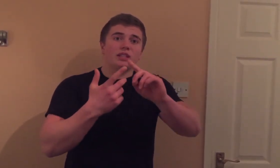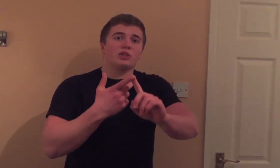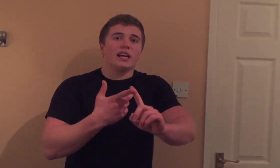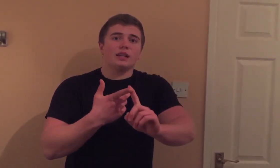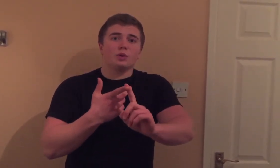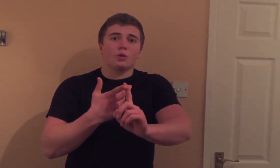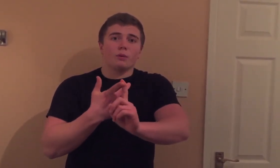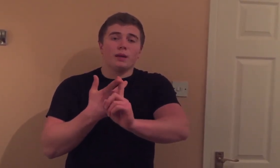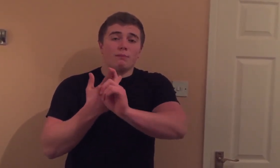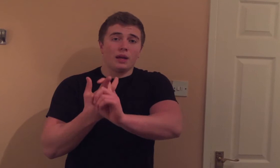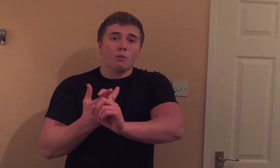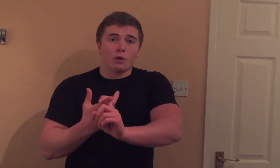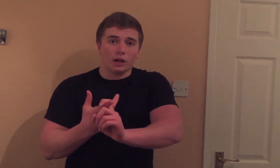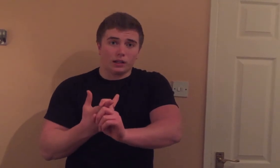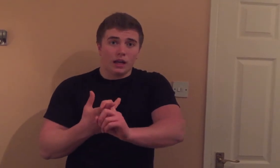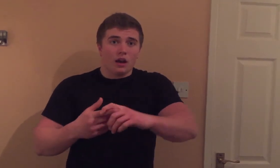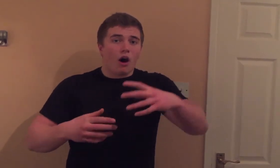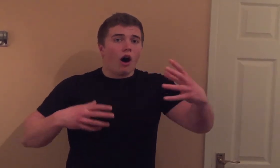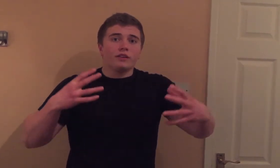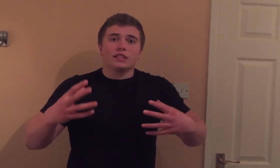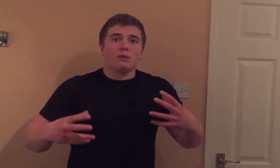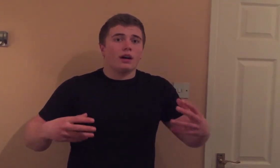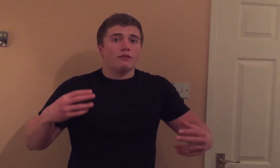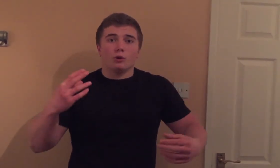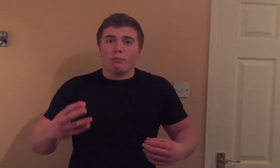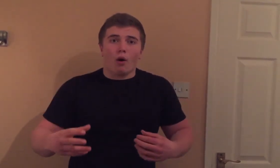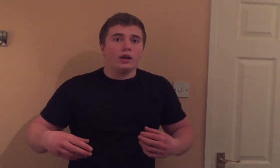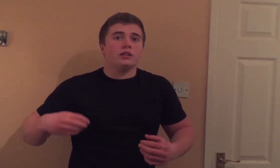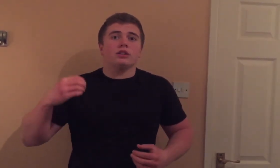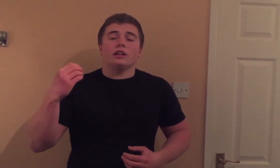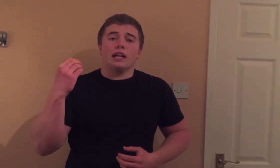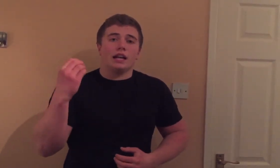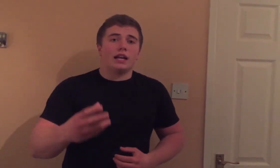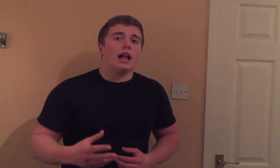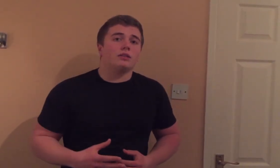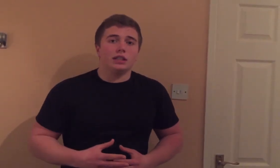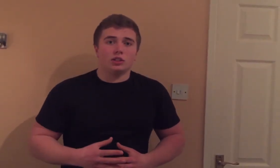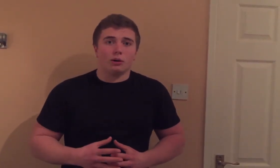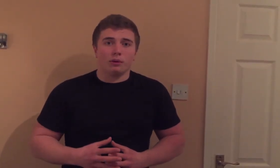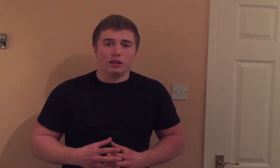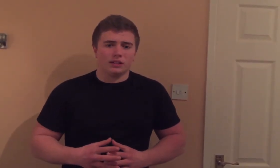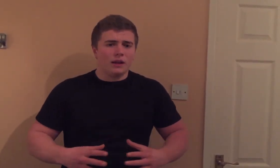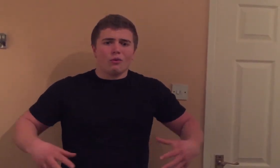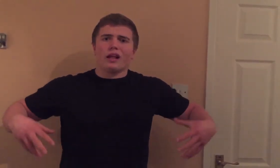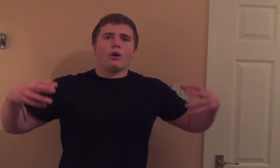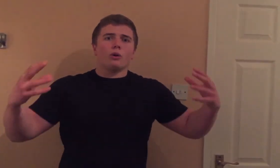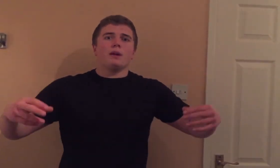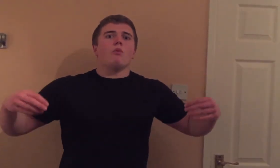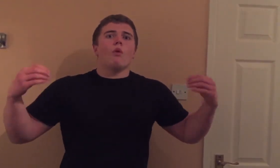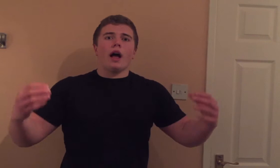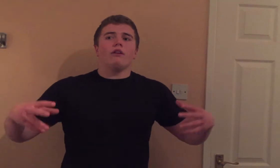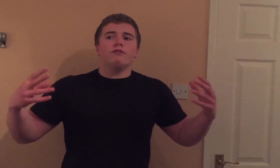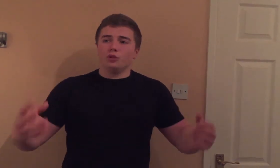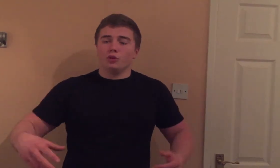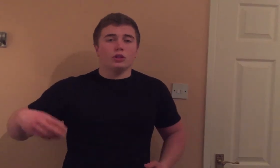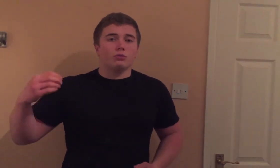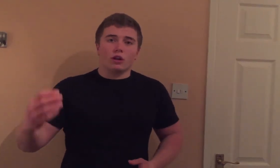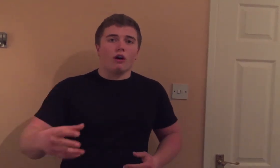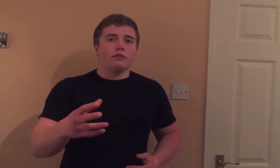which the triceps are going to be being worked. Obviously, whenever you're bulking, you're in a calorie surplus. Well, I'm going to be well fueled and recover